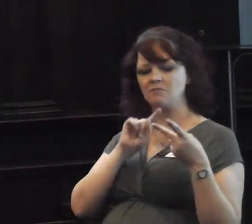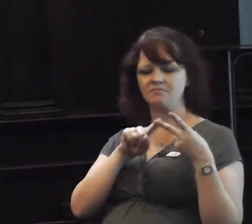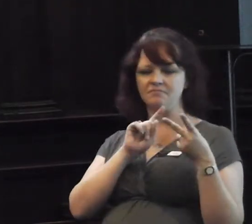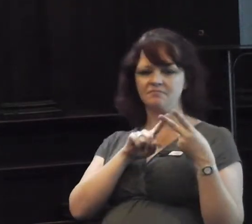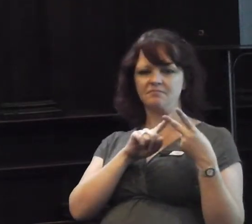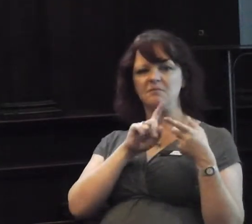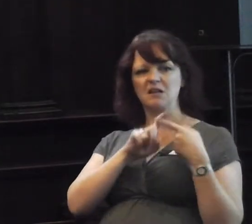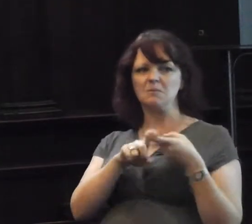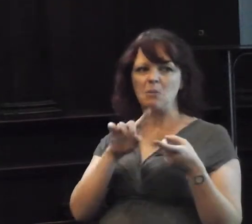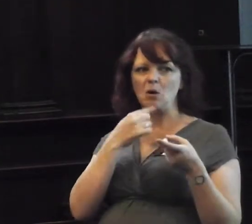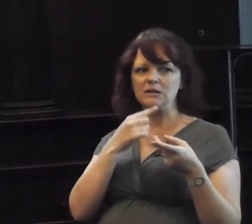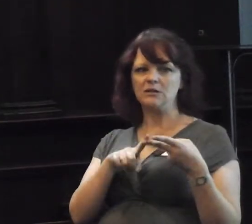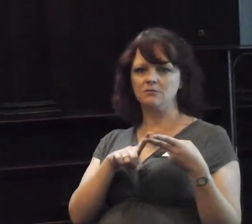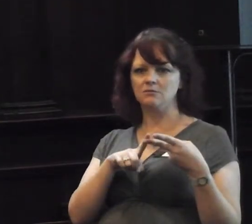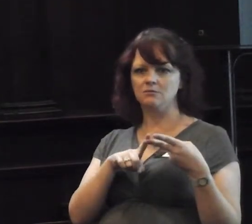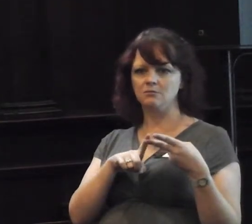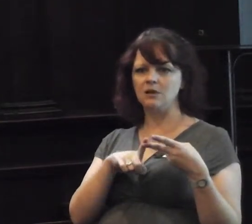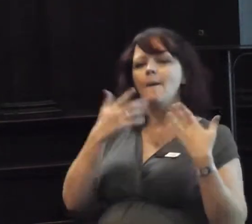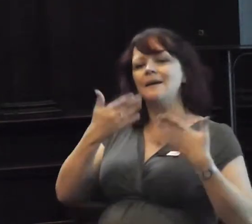on now, that he's got into a vehicle,